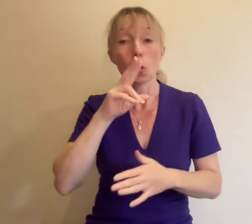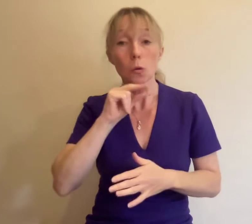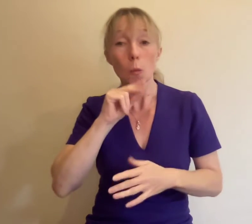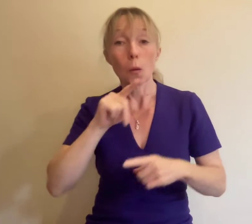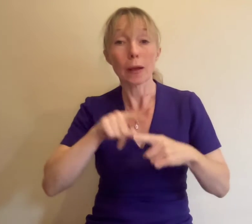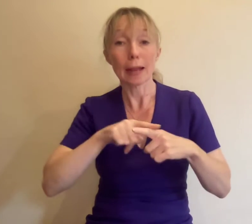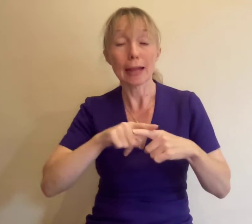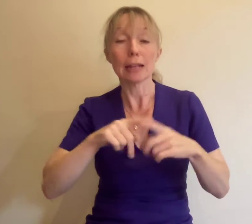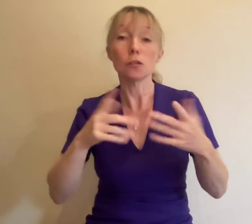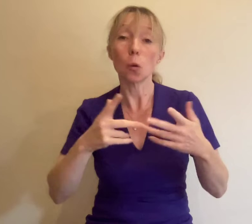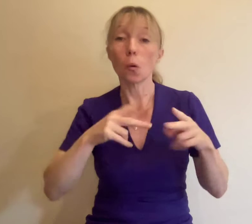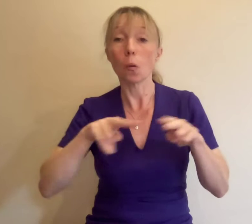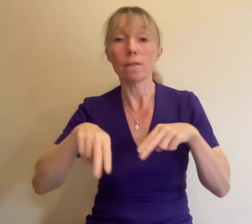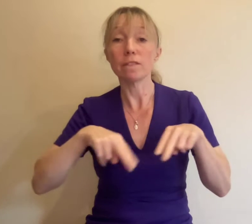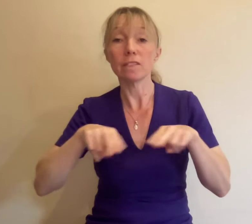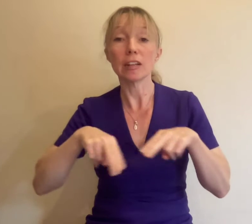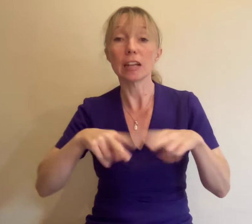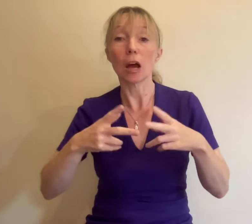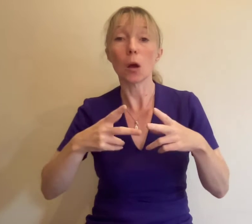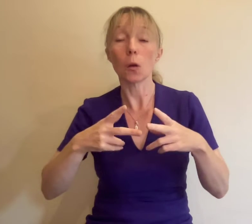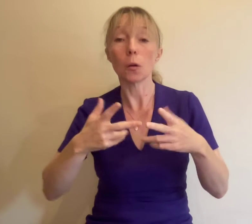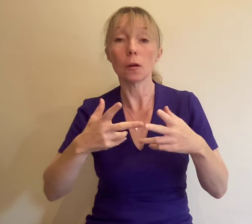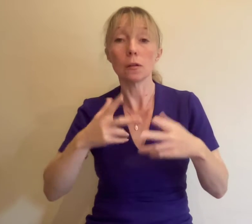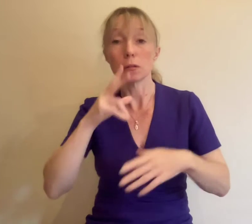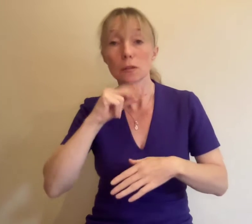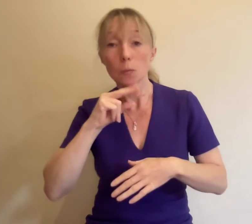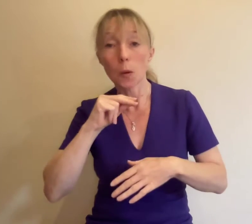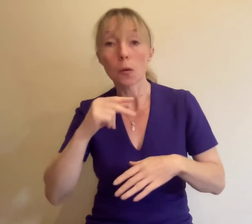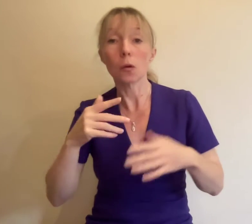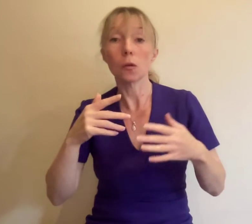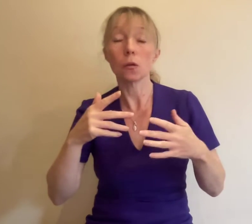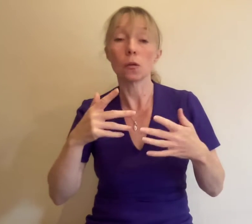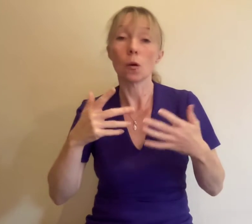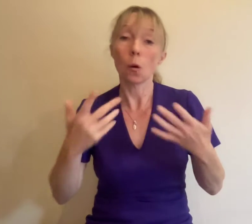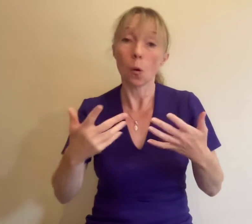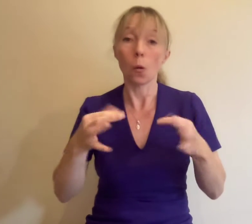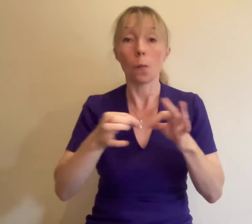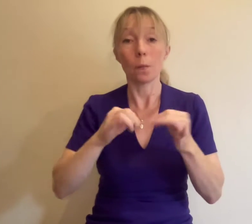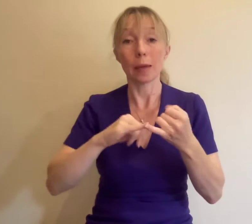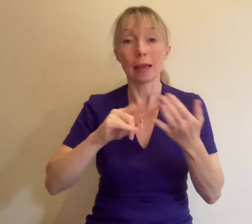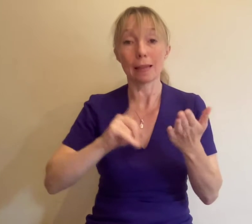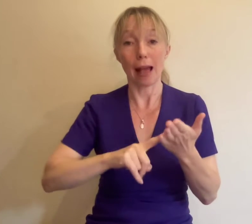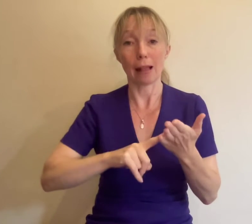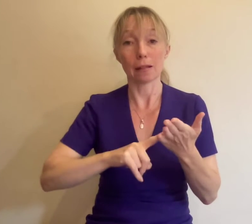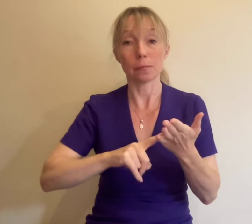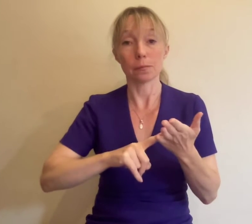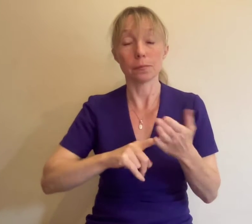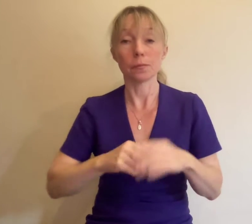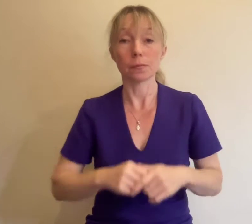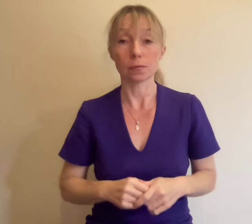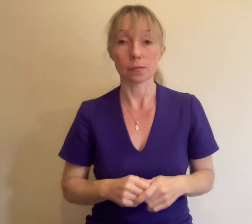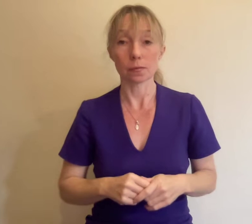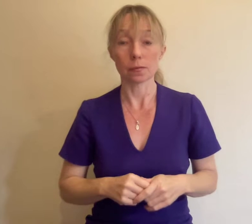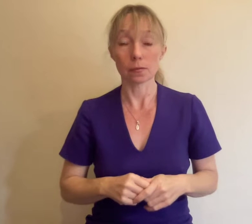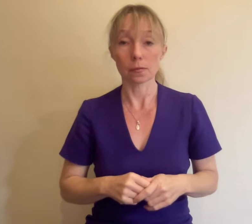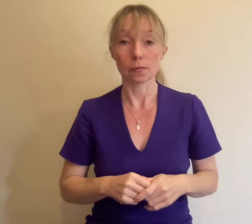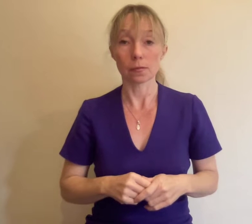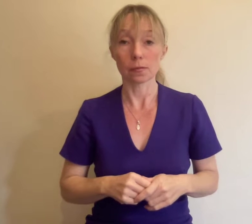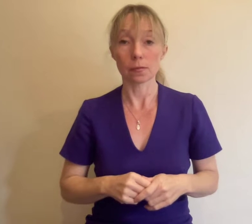in video format in spoken English or British Sign Language unfortunately